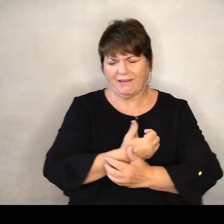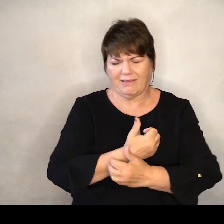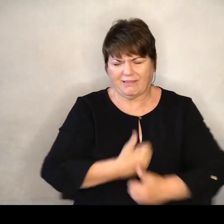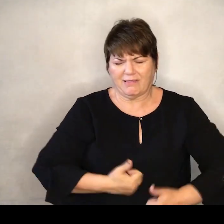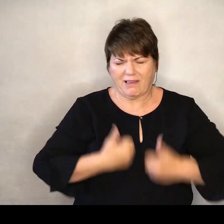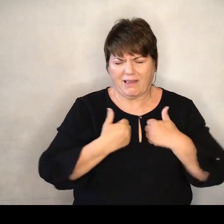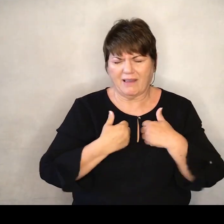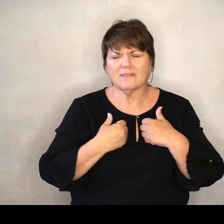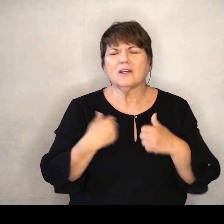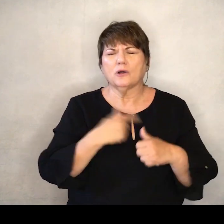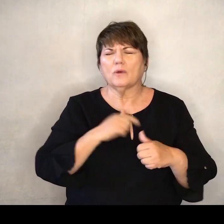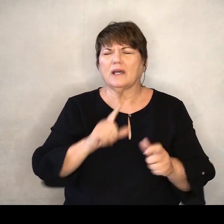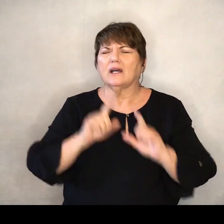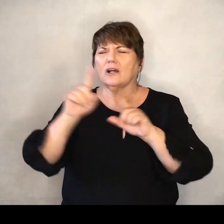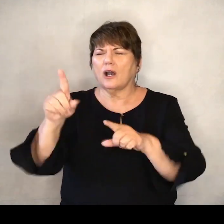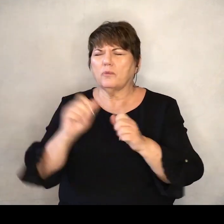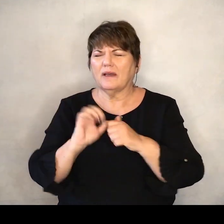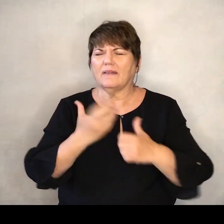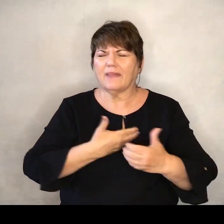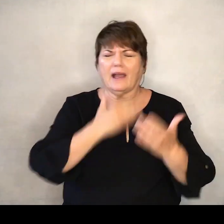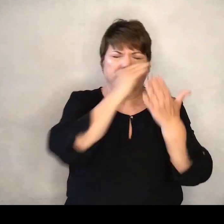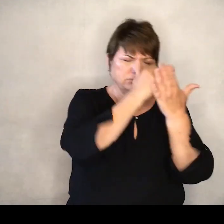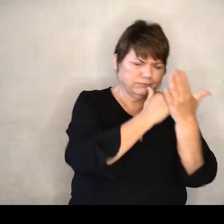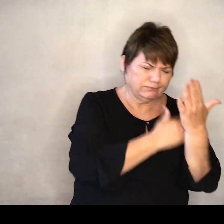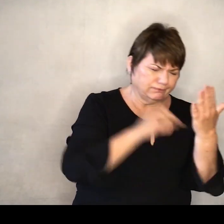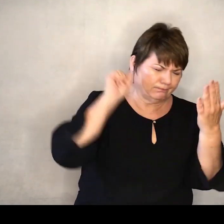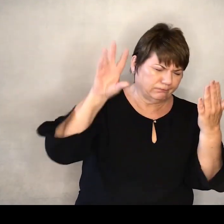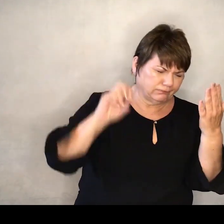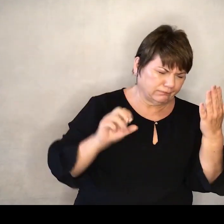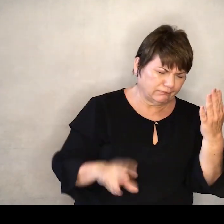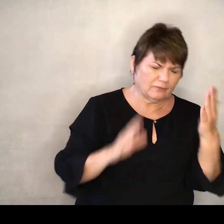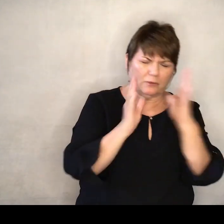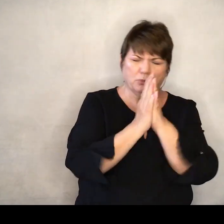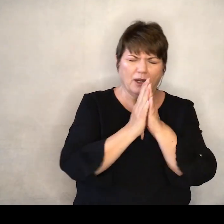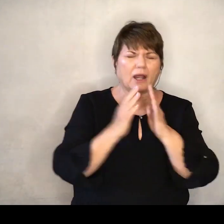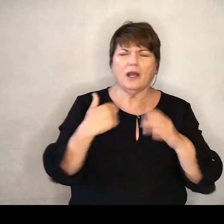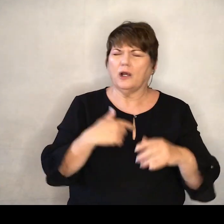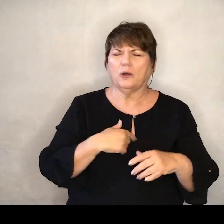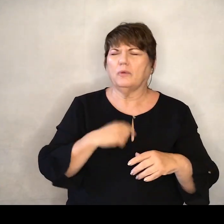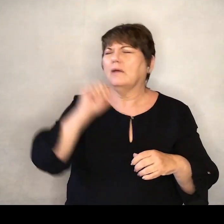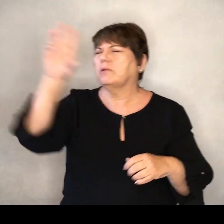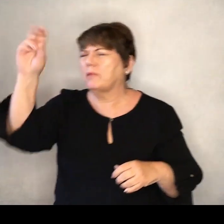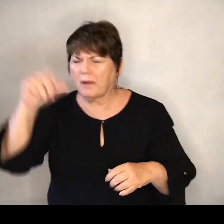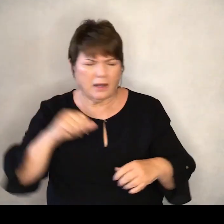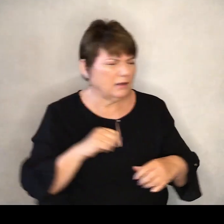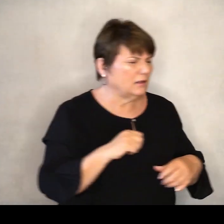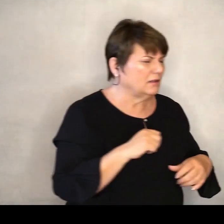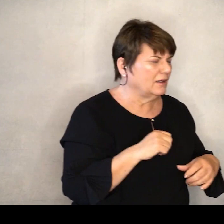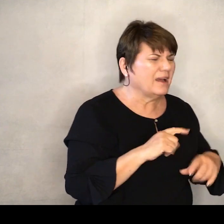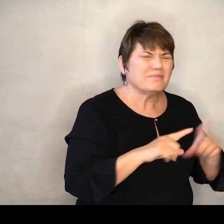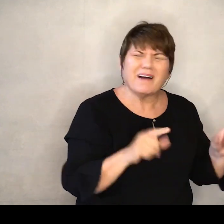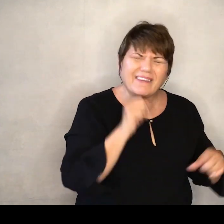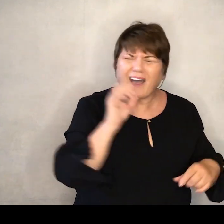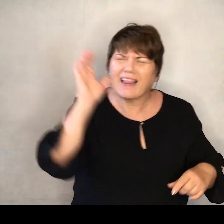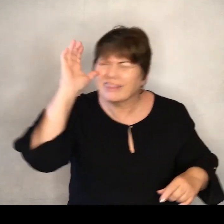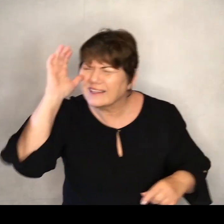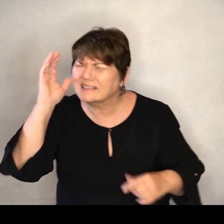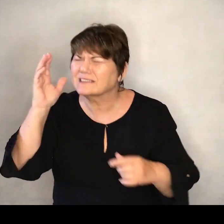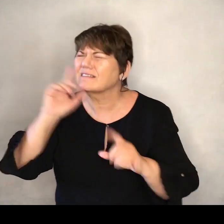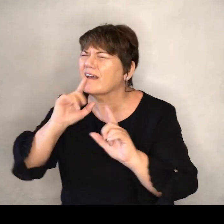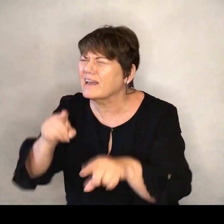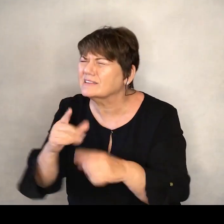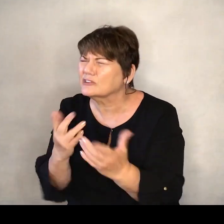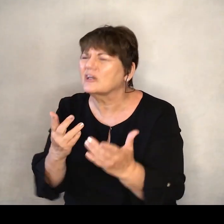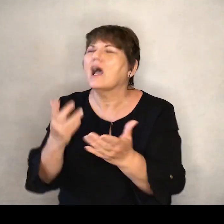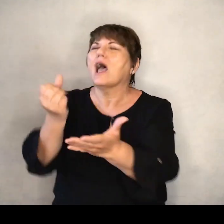We often come to you with our laundry list of prayers Not waiting to listen for your word or your will Help us become